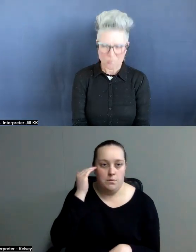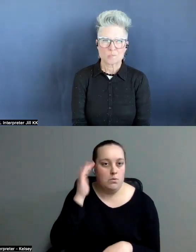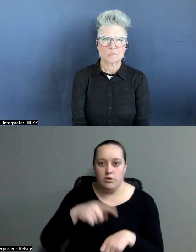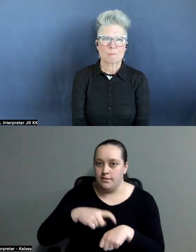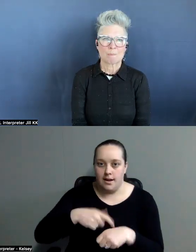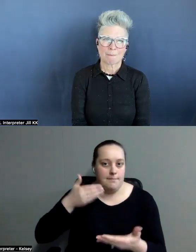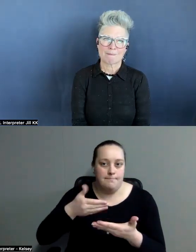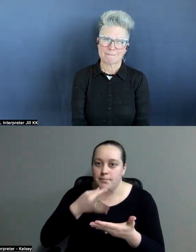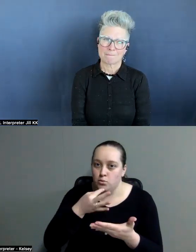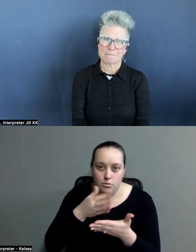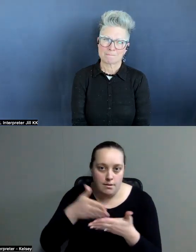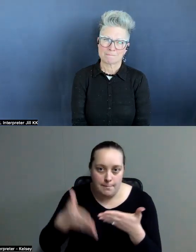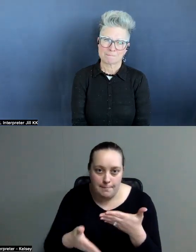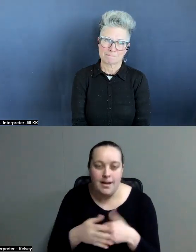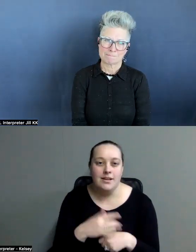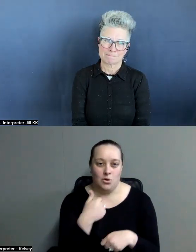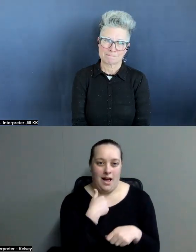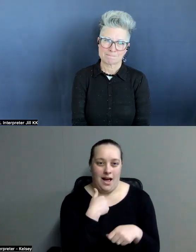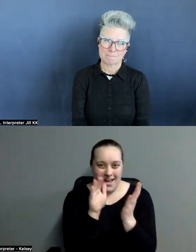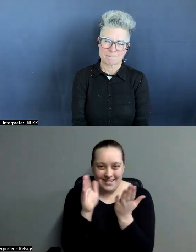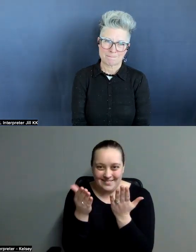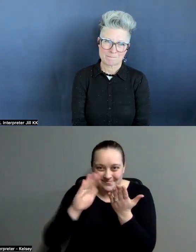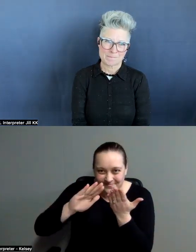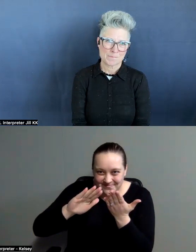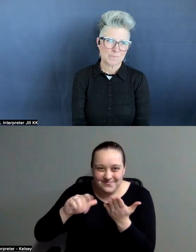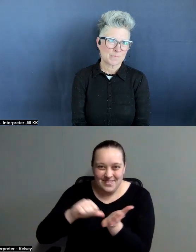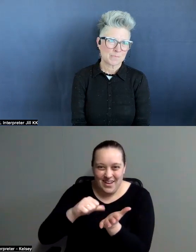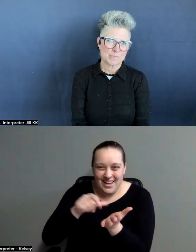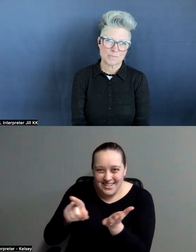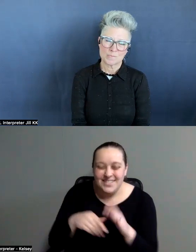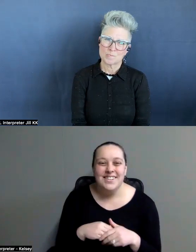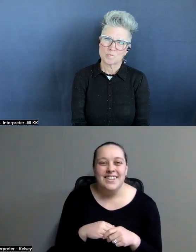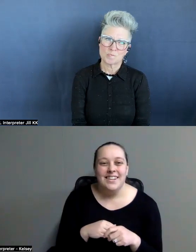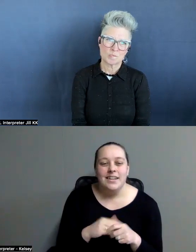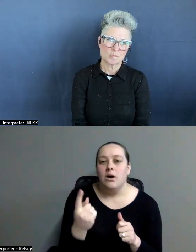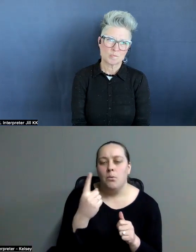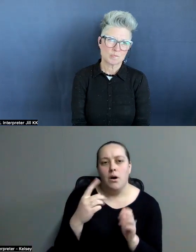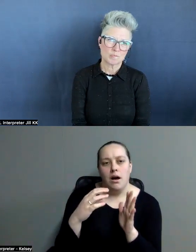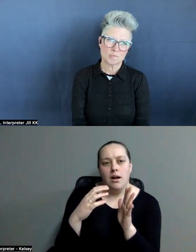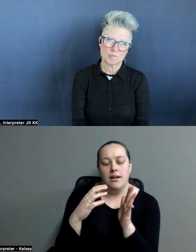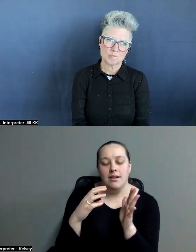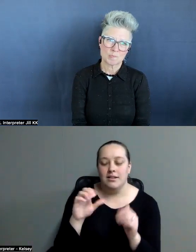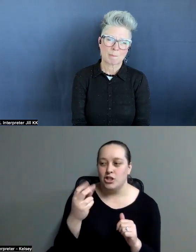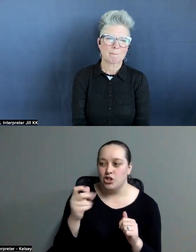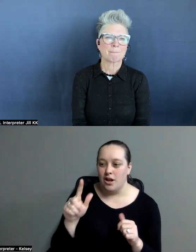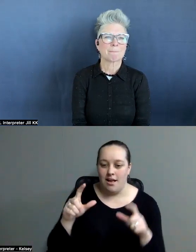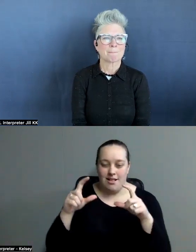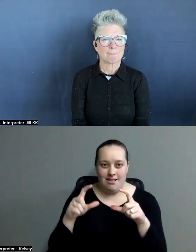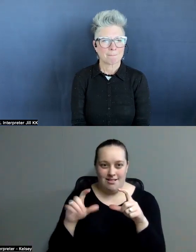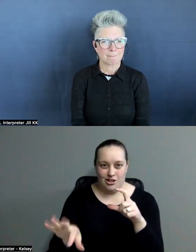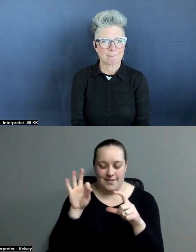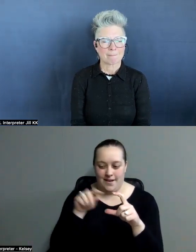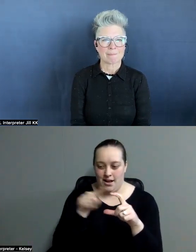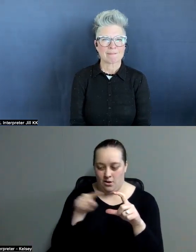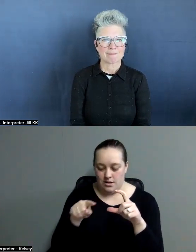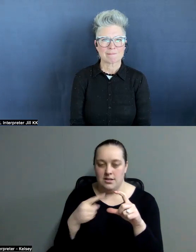coming. So I documented the page. And there was one show that she found. And it said, it